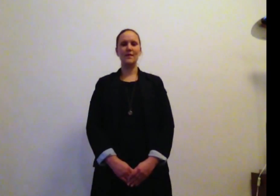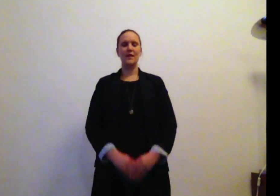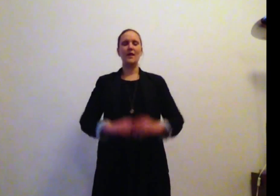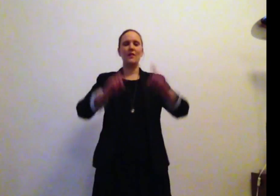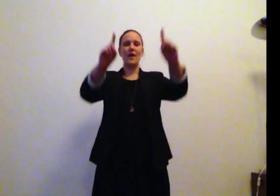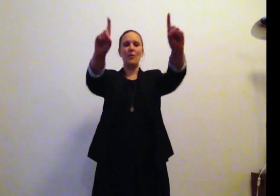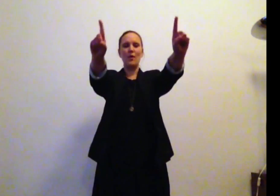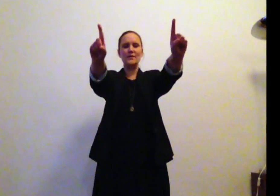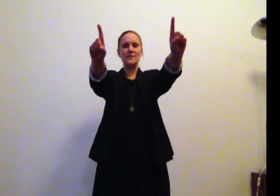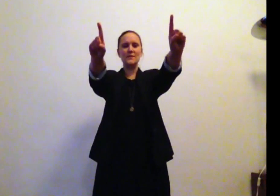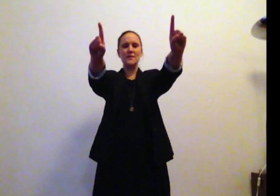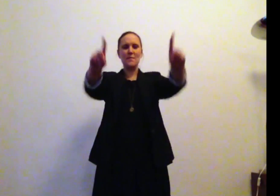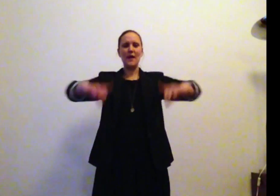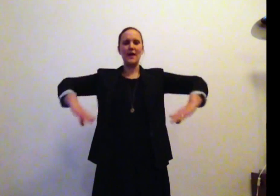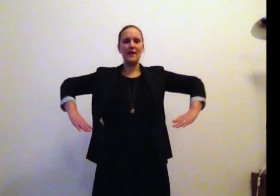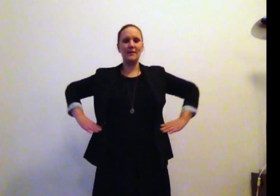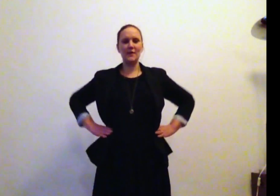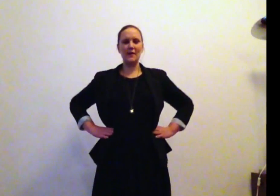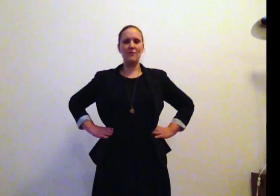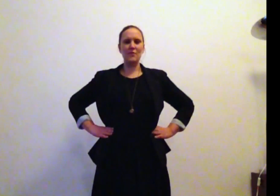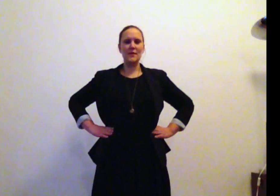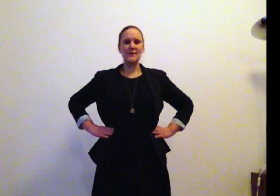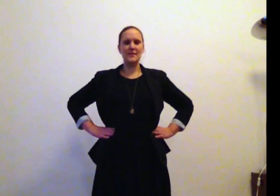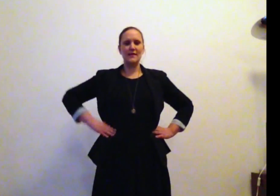There once was a man who came from Kinsale